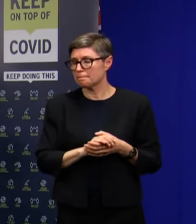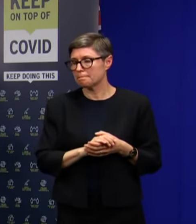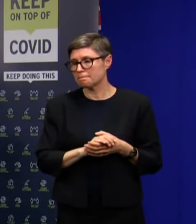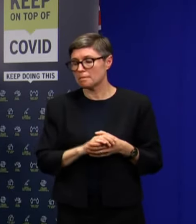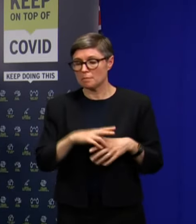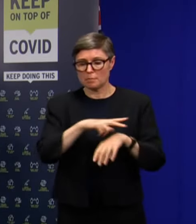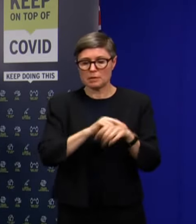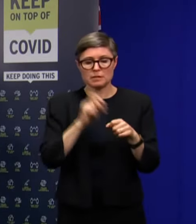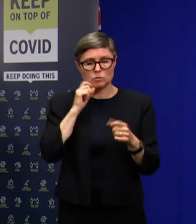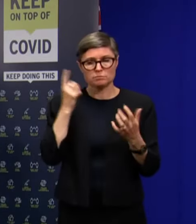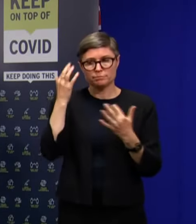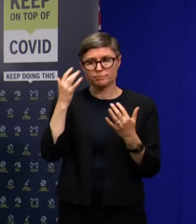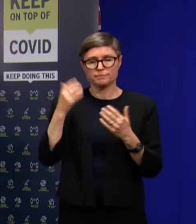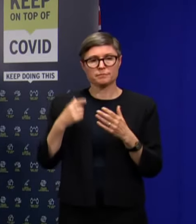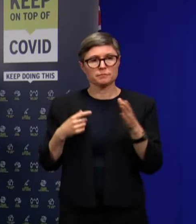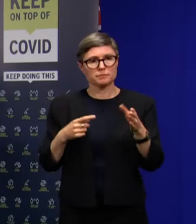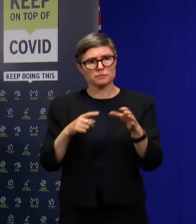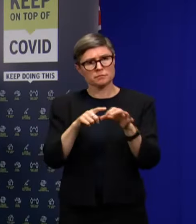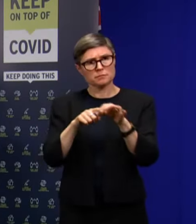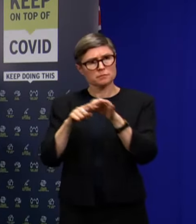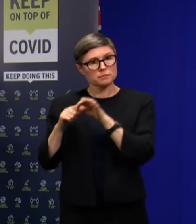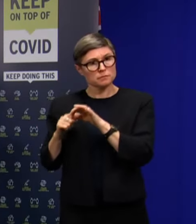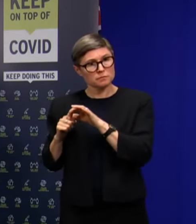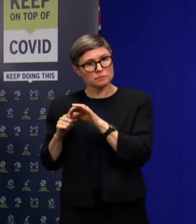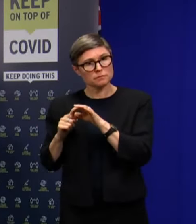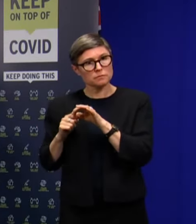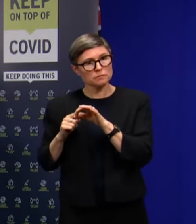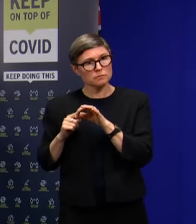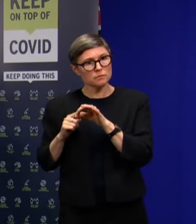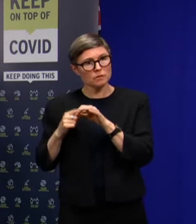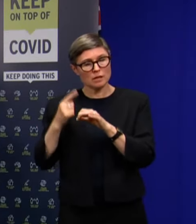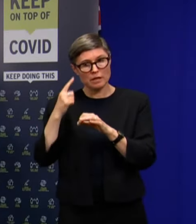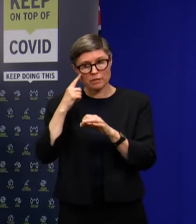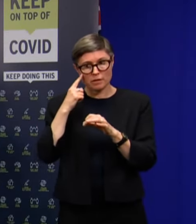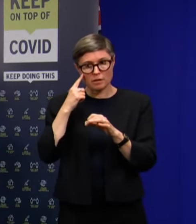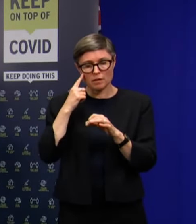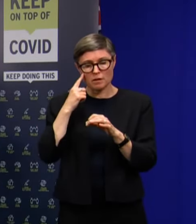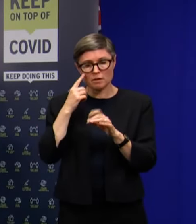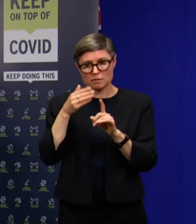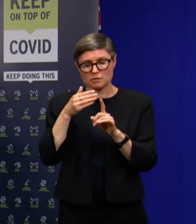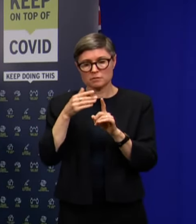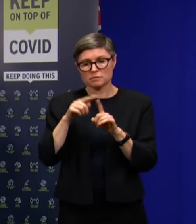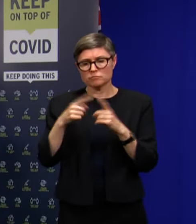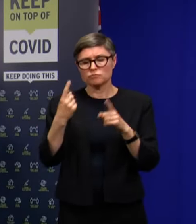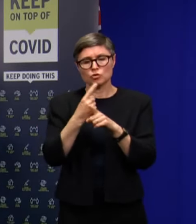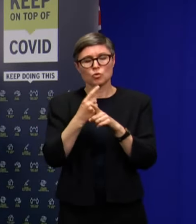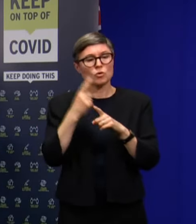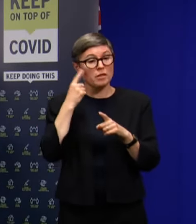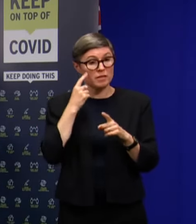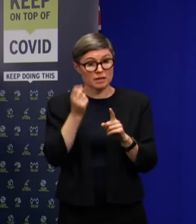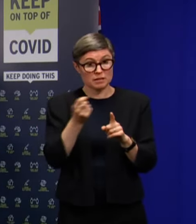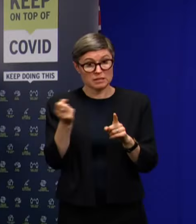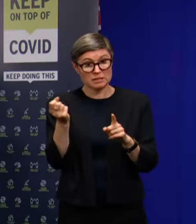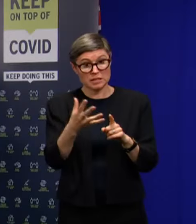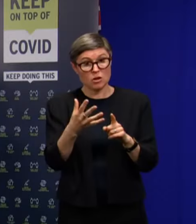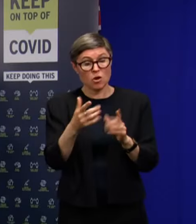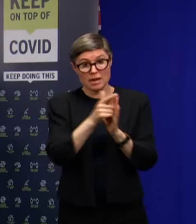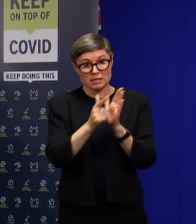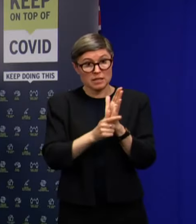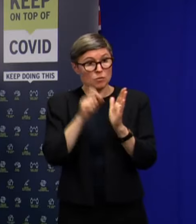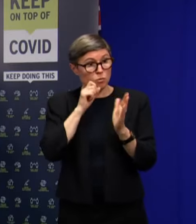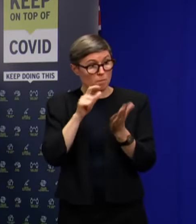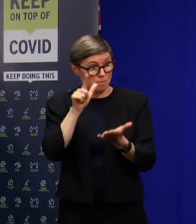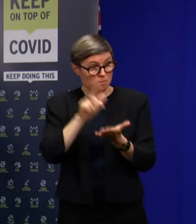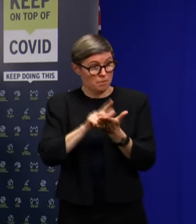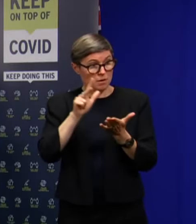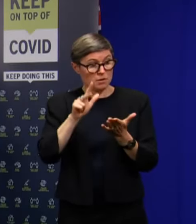obviously work through. Are you expecting the government's gaining reforms to pass through the parliament tonight? Or do you think that's going